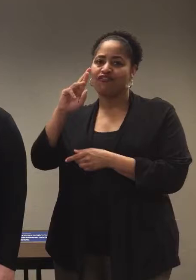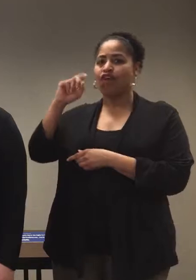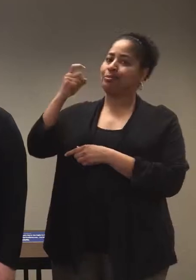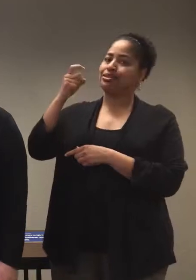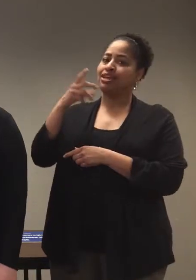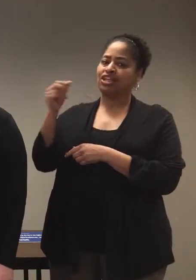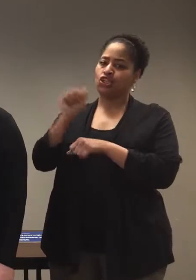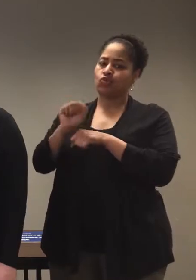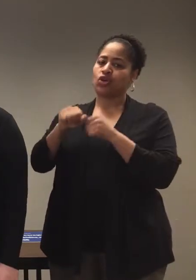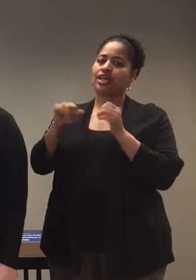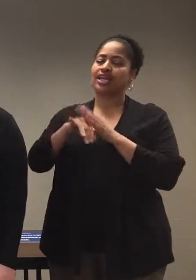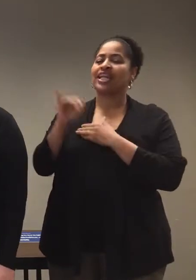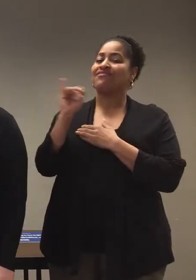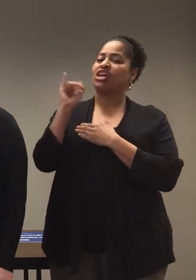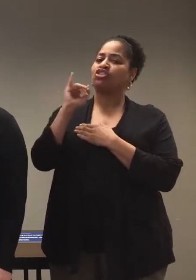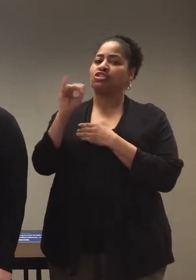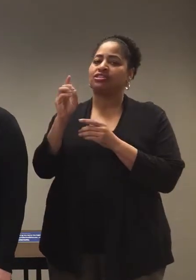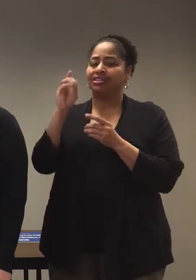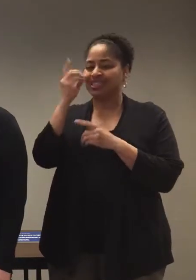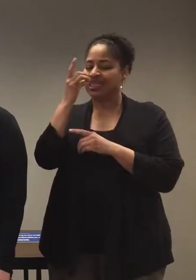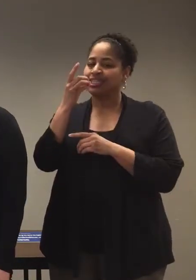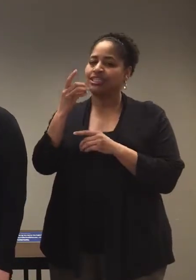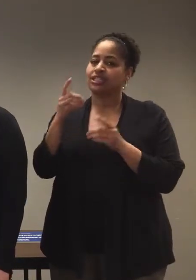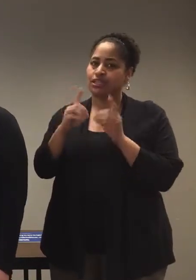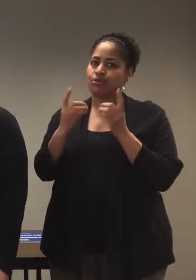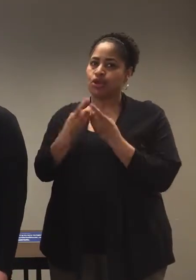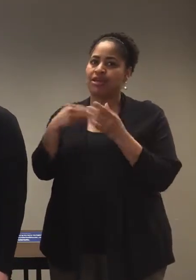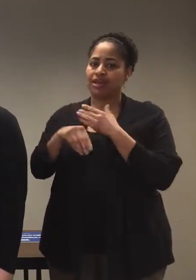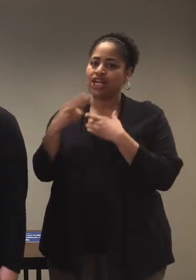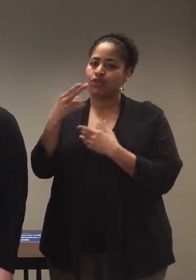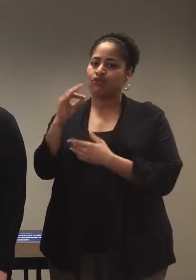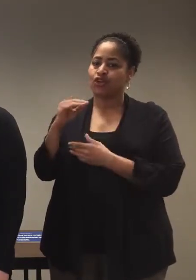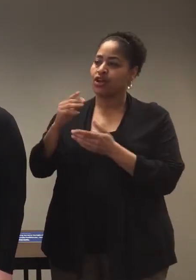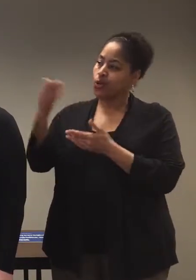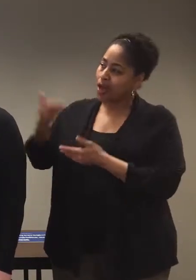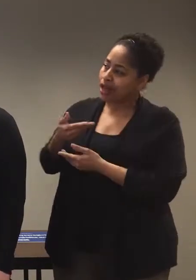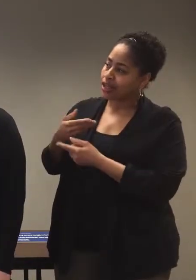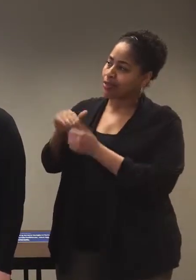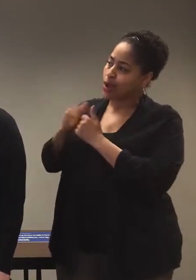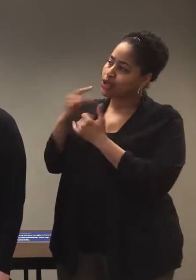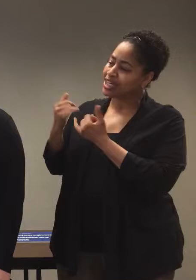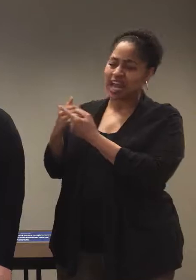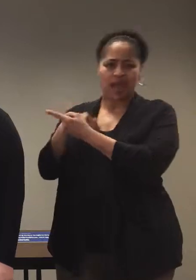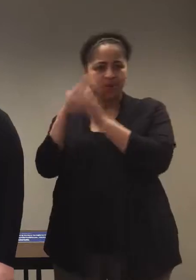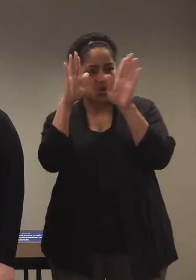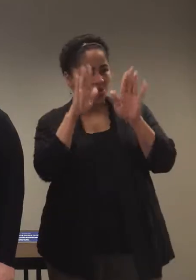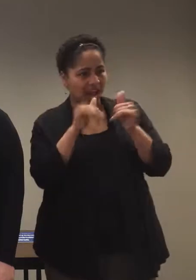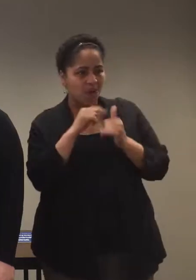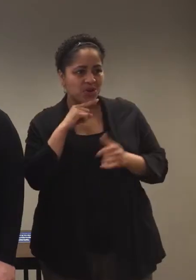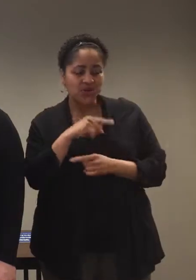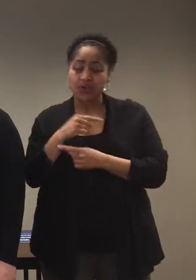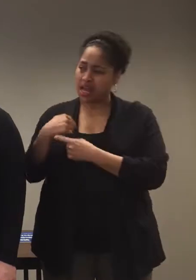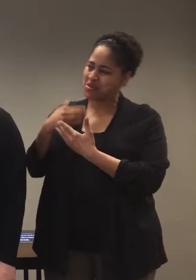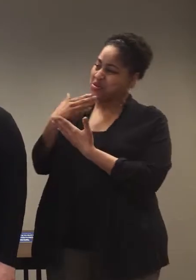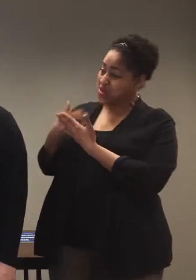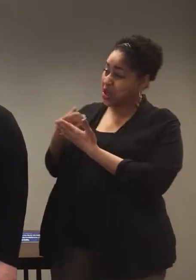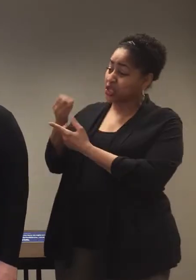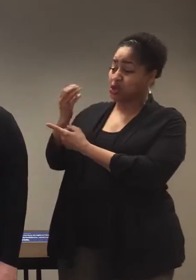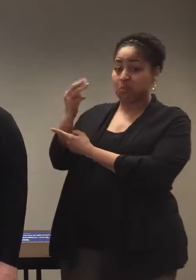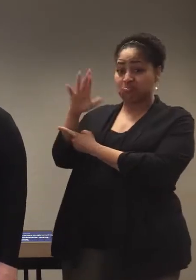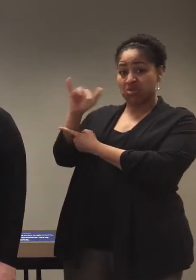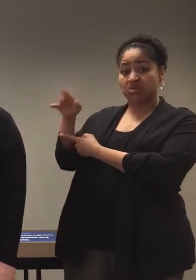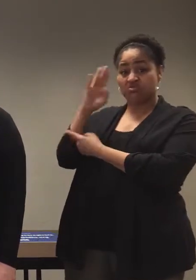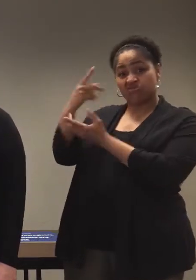Department at Henry Ford Hospital. So welcome Mary. How are you today? I'm great. How are you doing? I'm good. So today